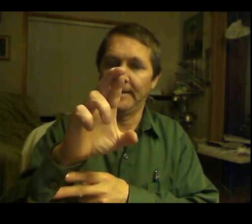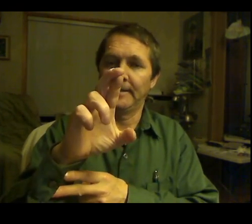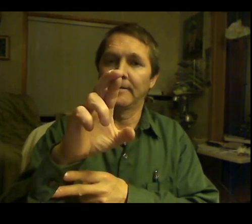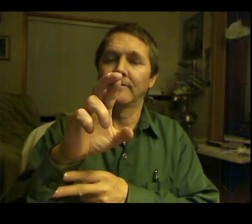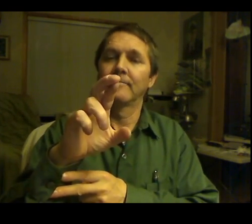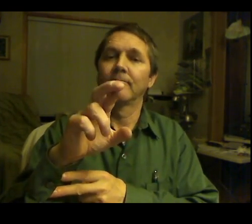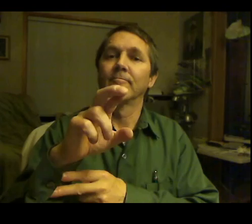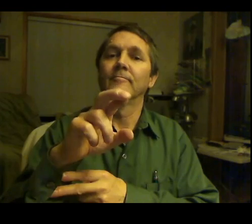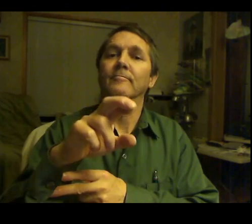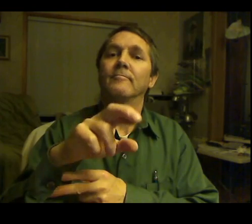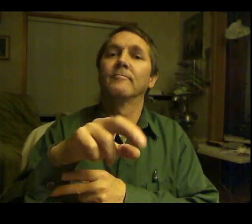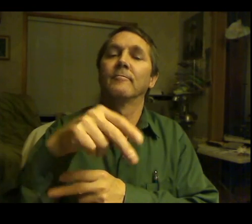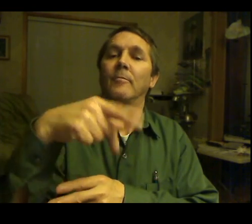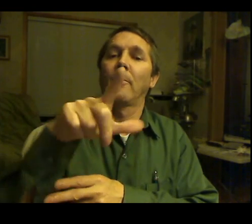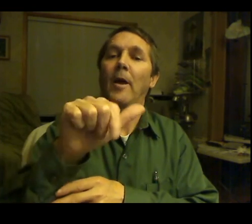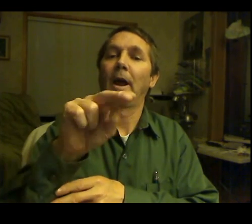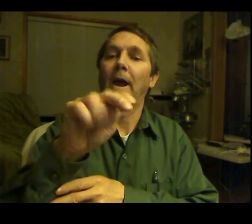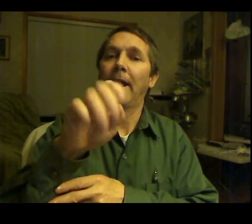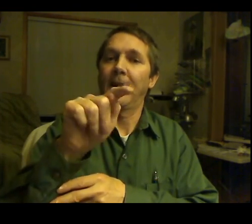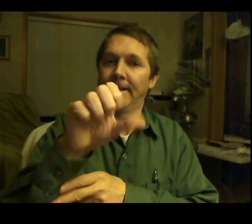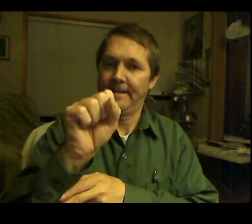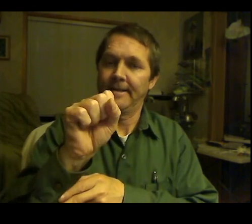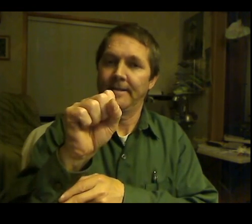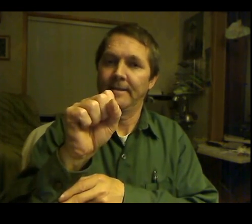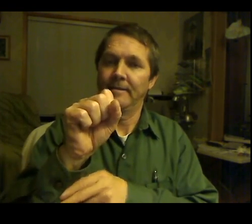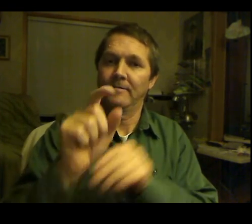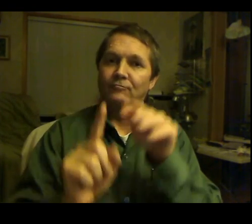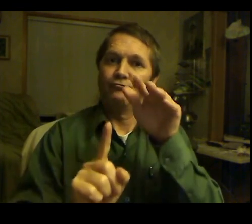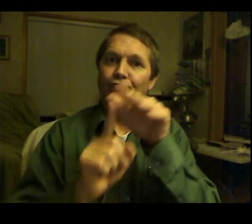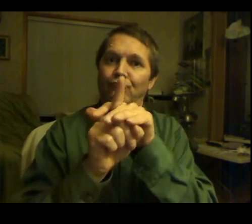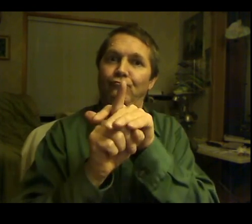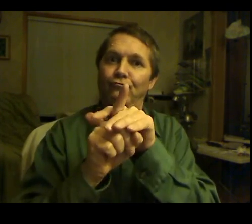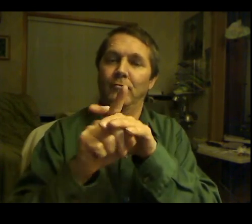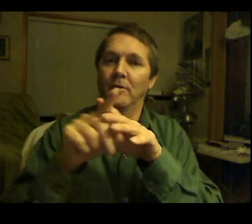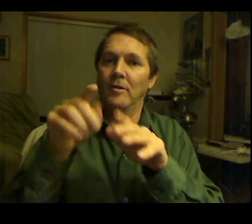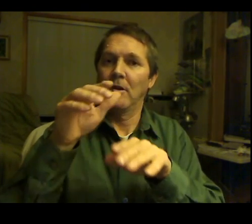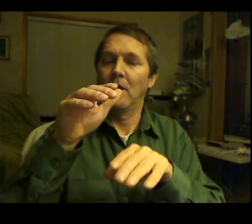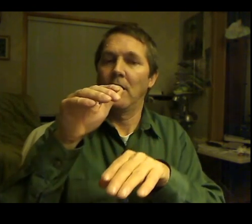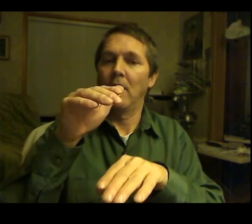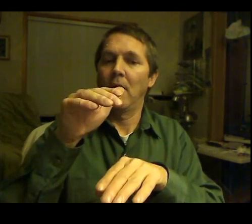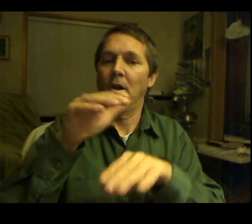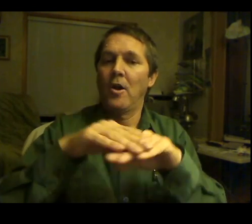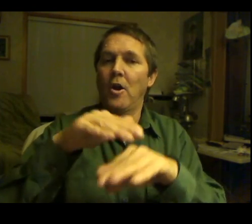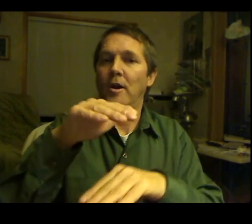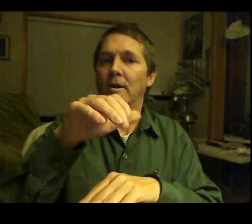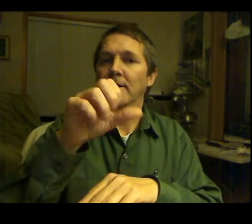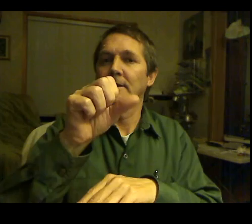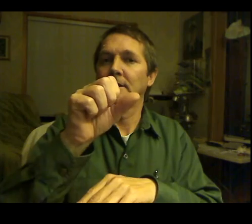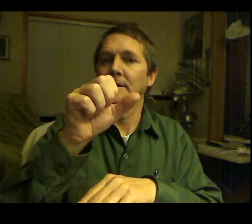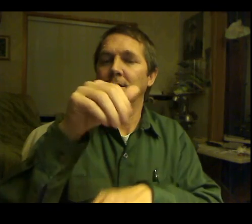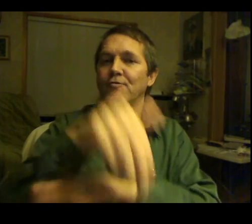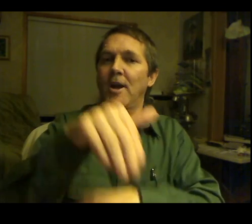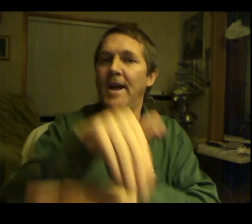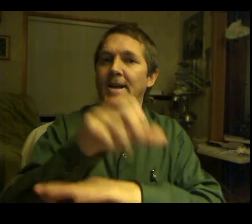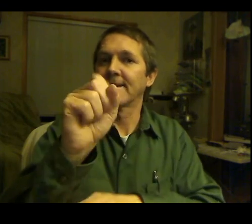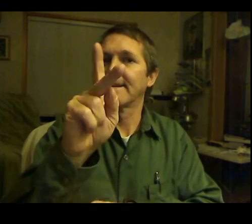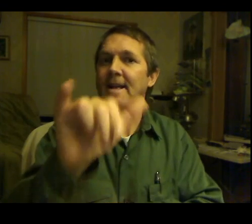year after year, we never put in place, Larry, the price signals we needed. I guess, lean tax, carbon tax, that will